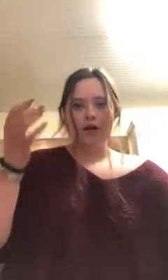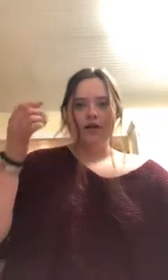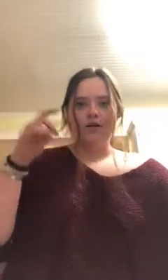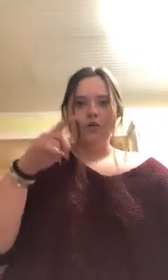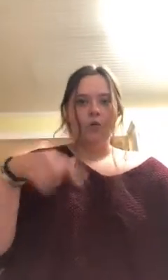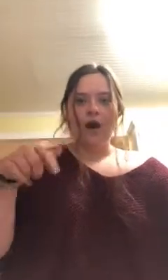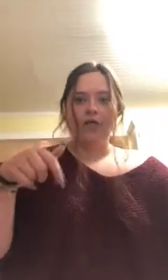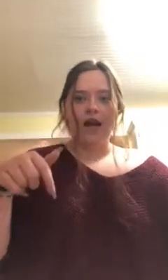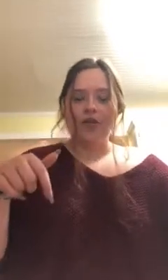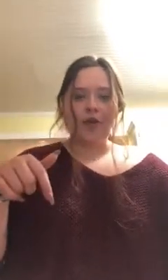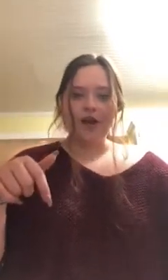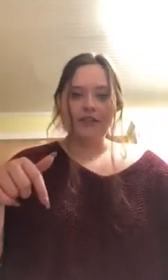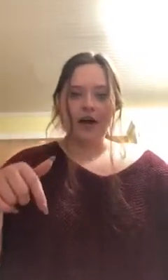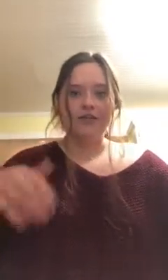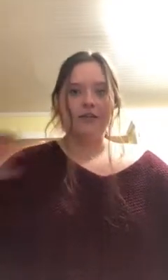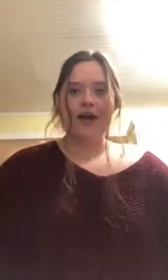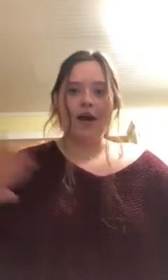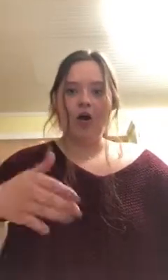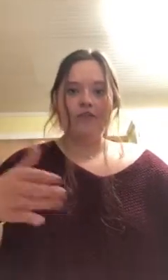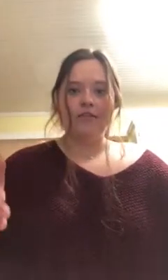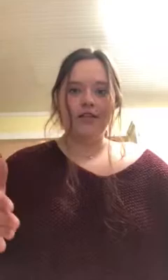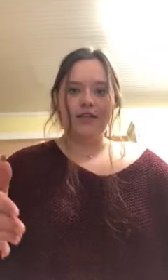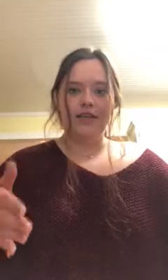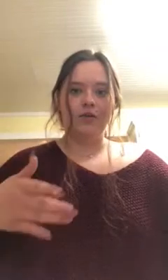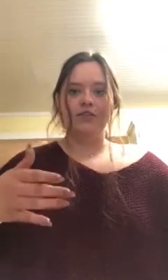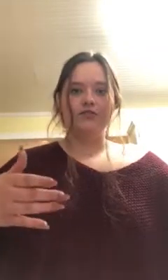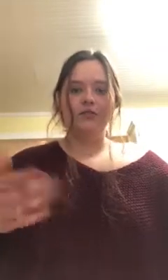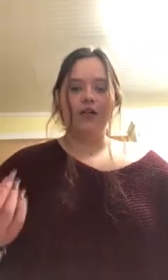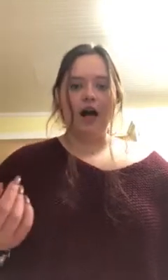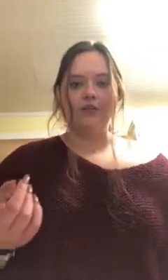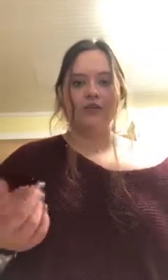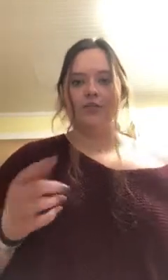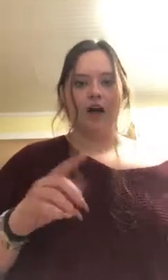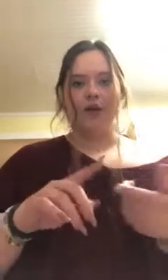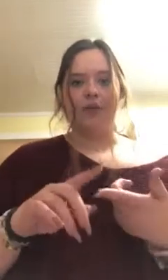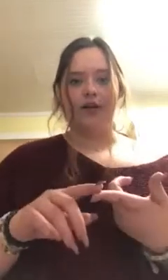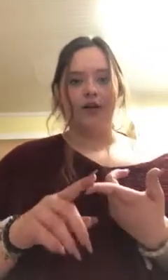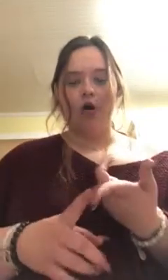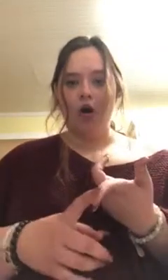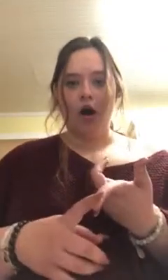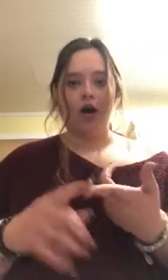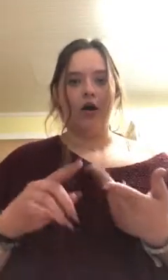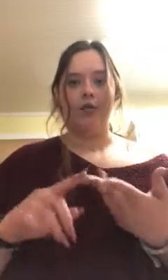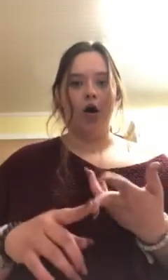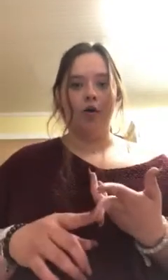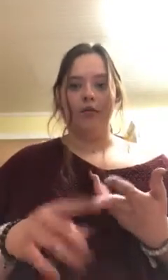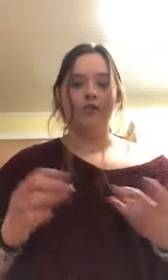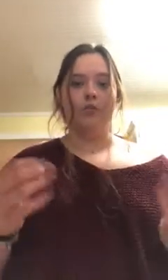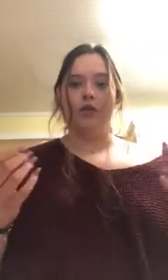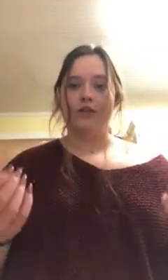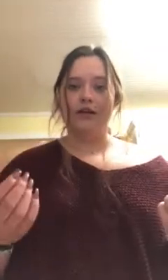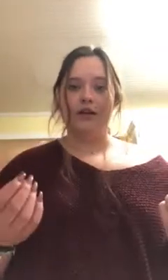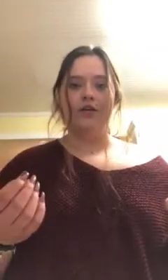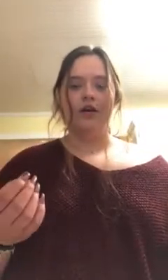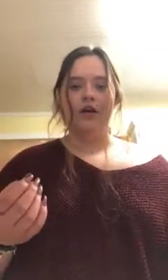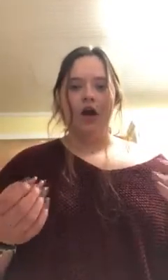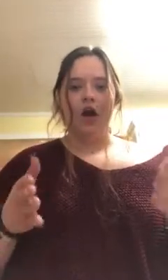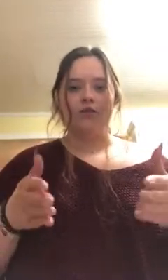while they're at their parents house and pay off everything which allows them to not be able to get a car or an apartment or somewhere to live or